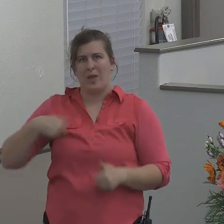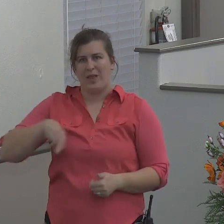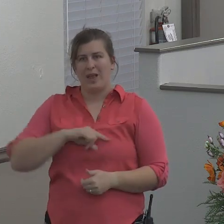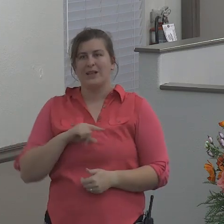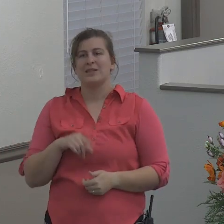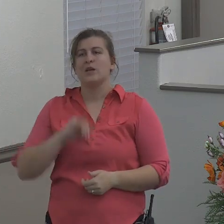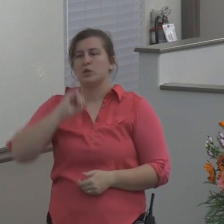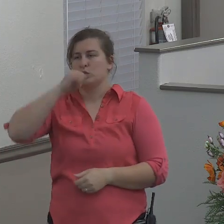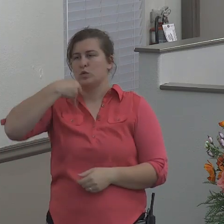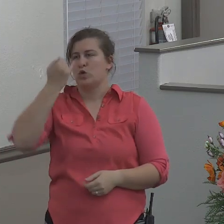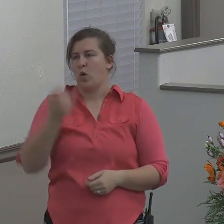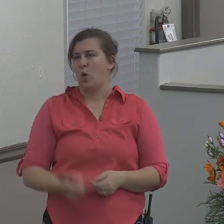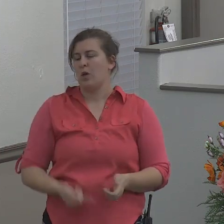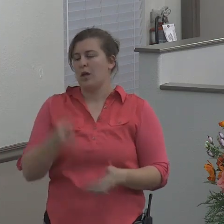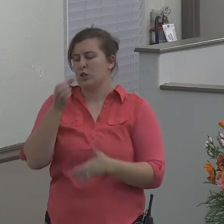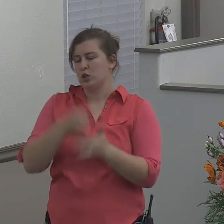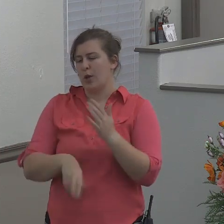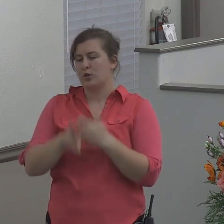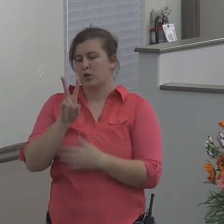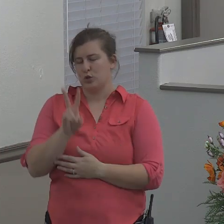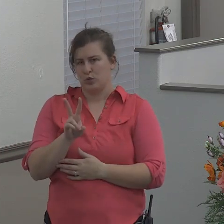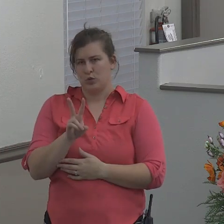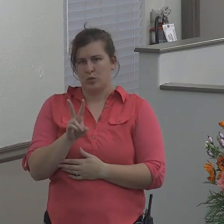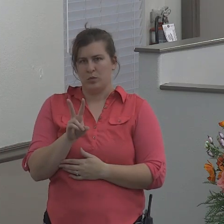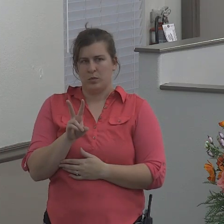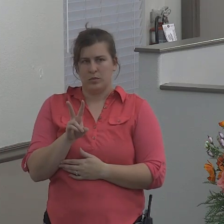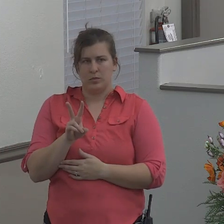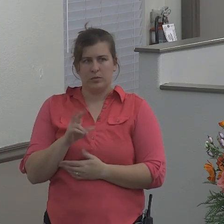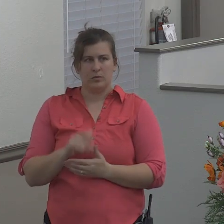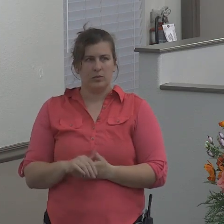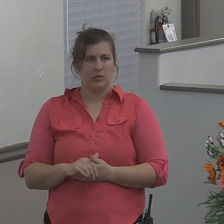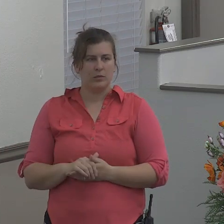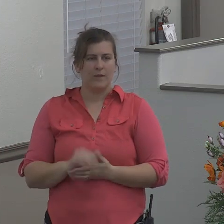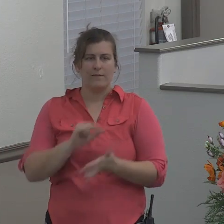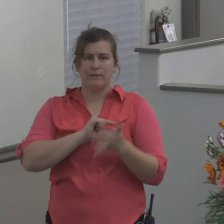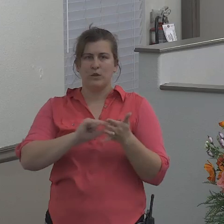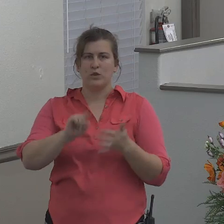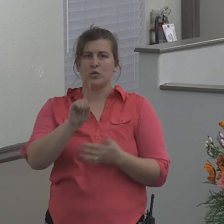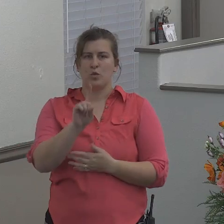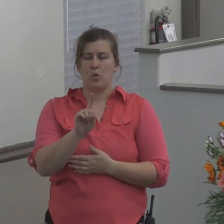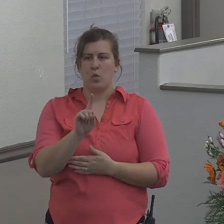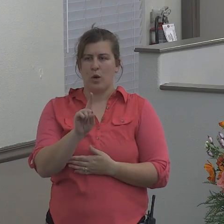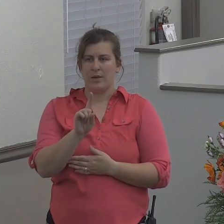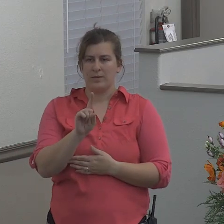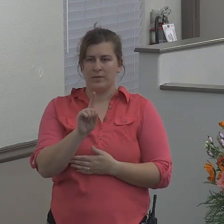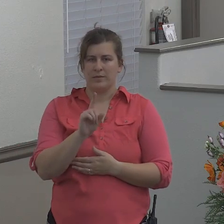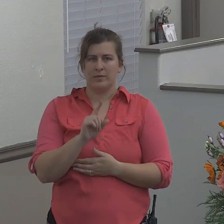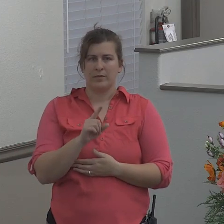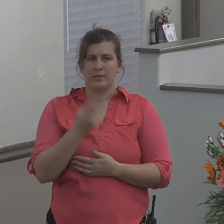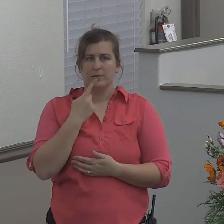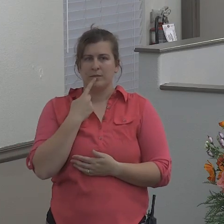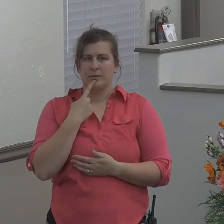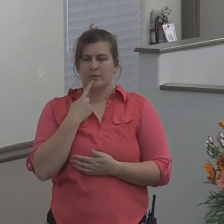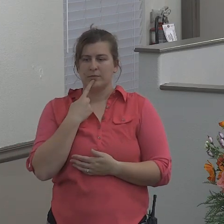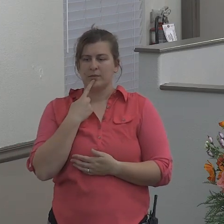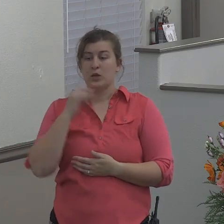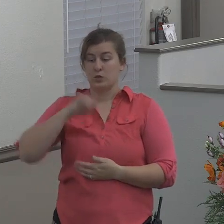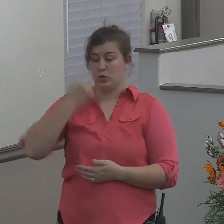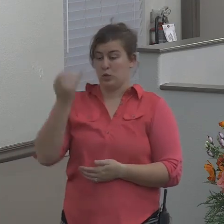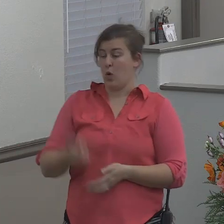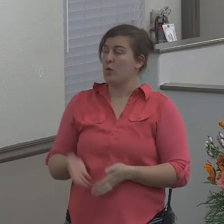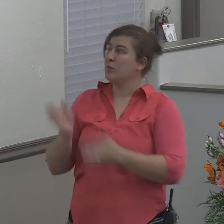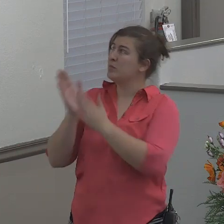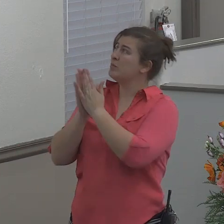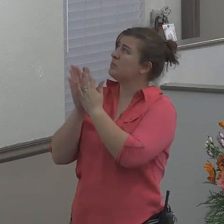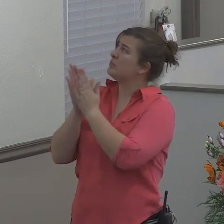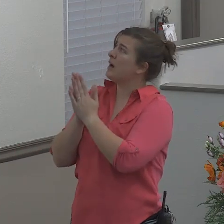over to Jonah chapter 2. We're going to start in verse 1. Then Jonah prayed unto the Lord his God